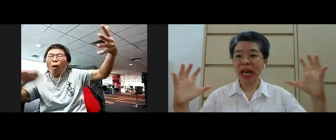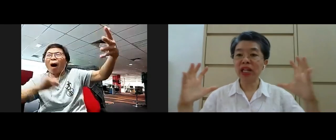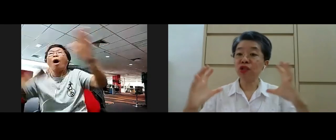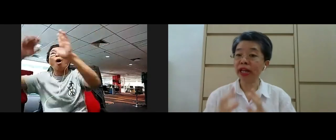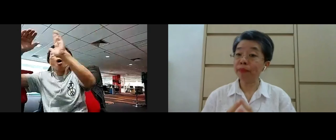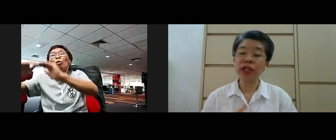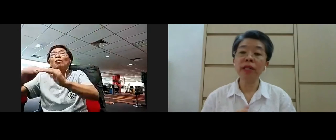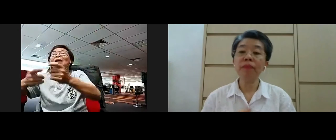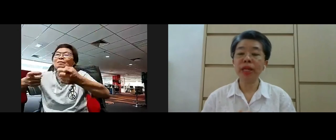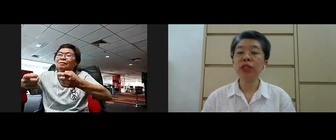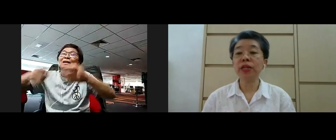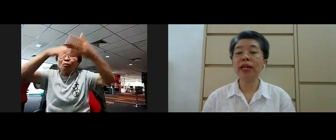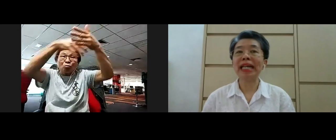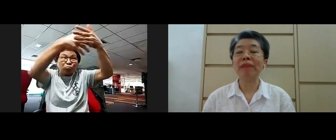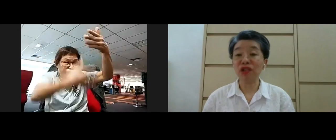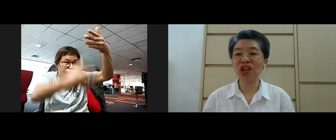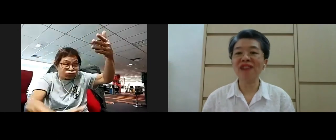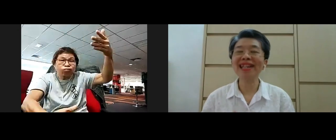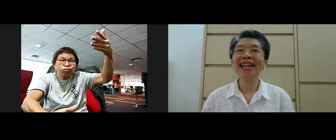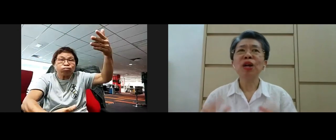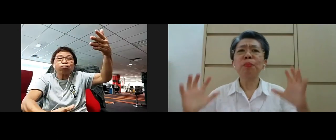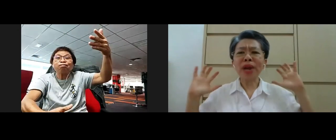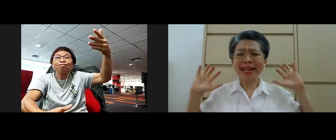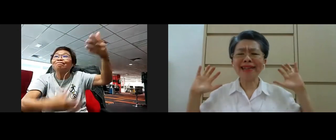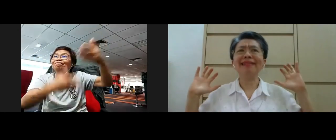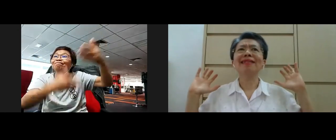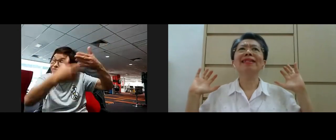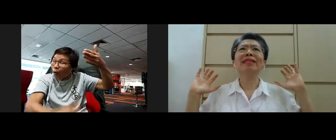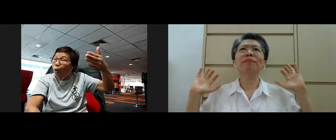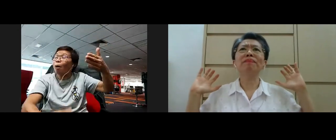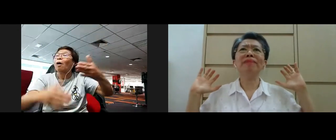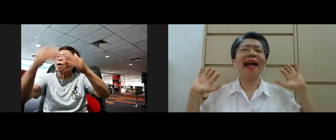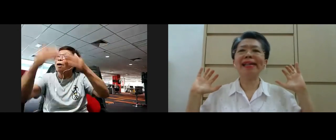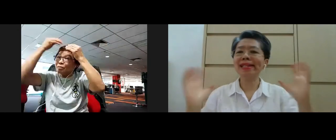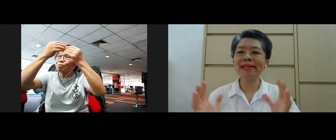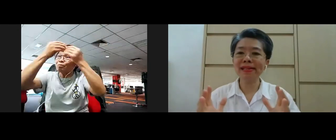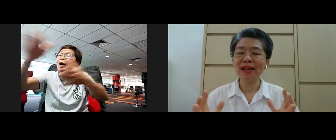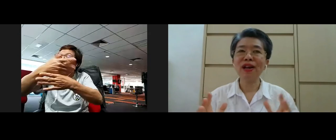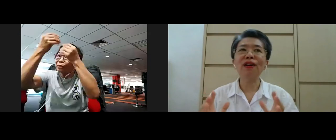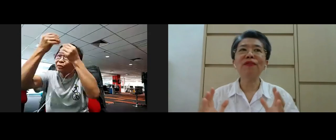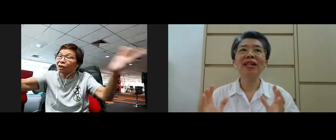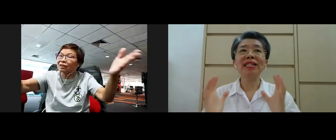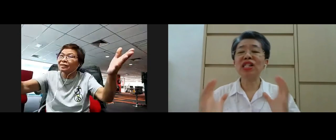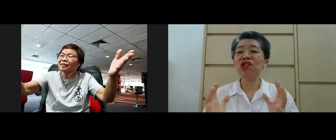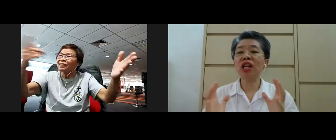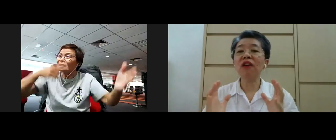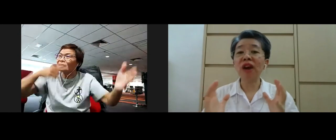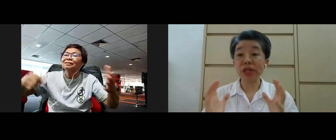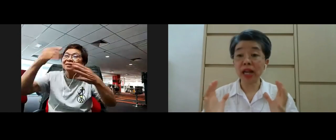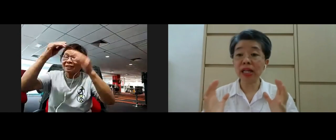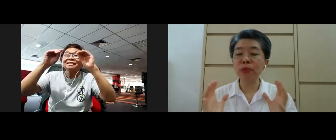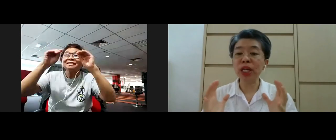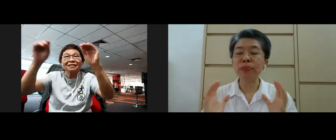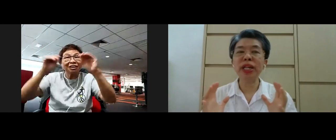I've managed to capture yeah today in my sharing bringing the essence of the teaching